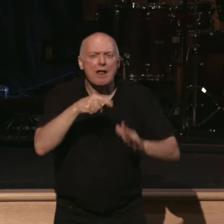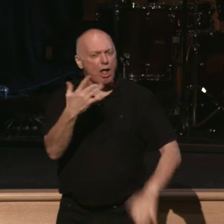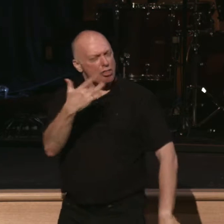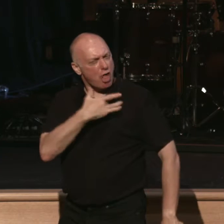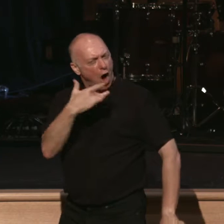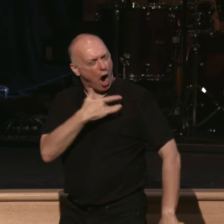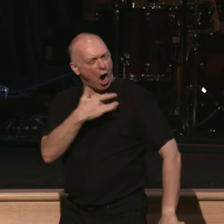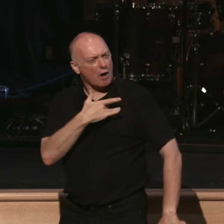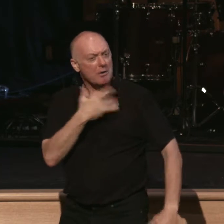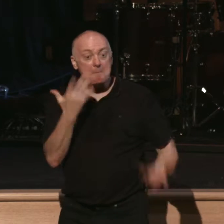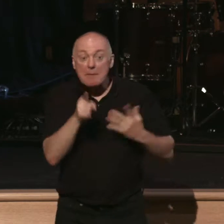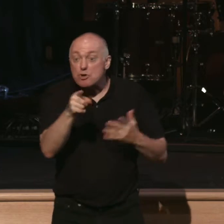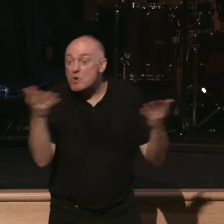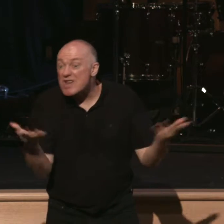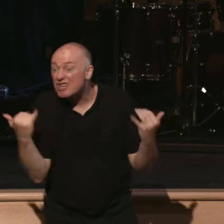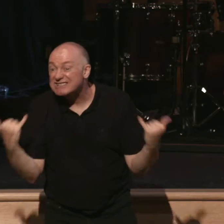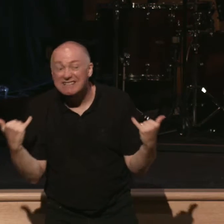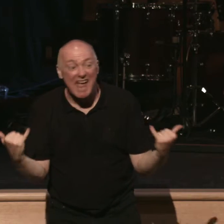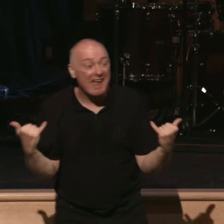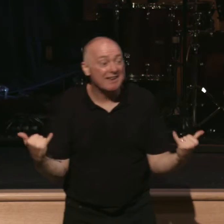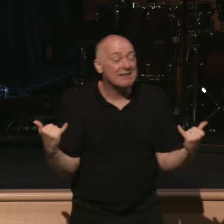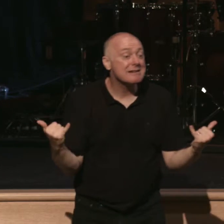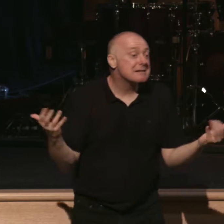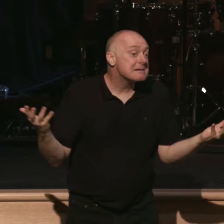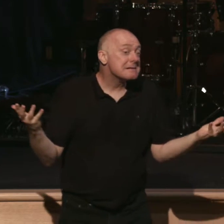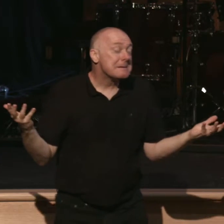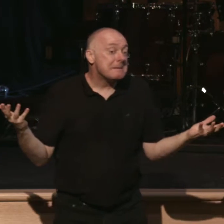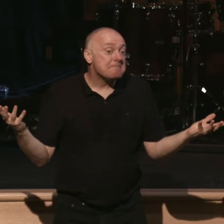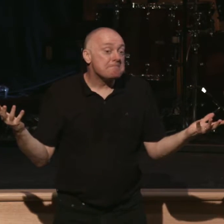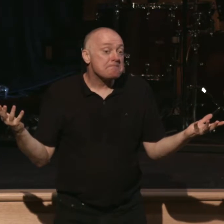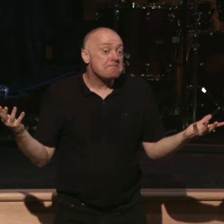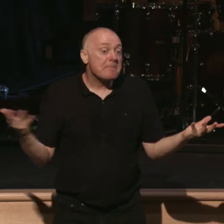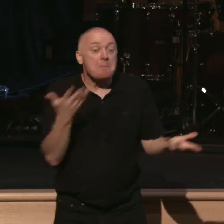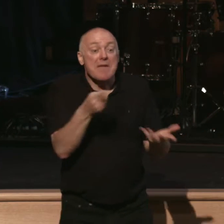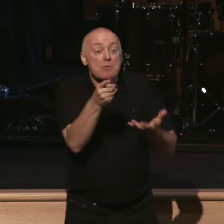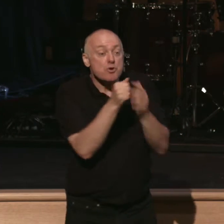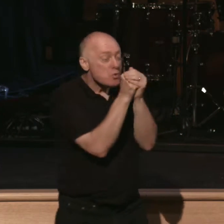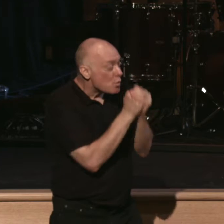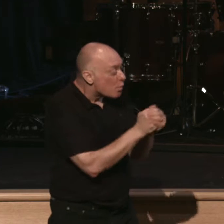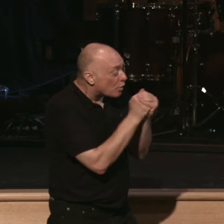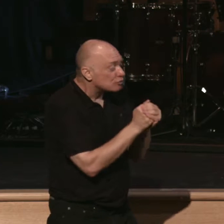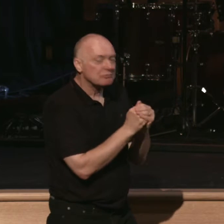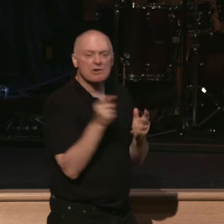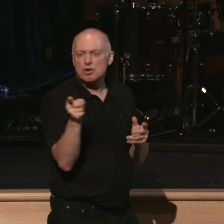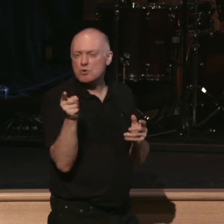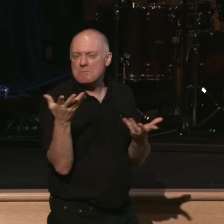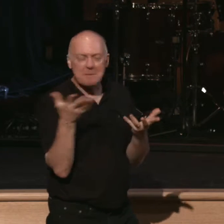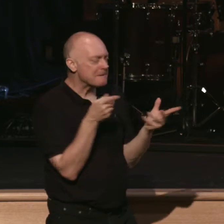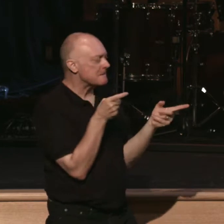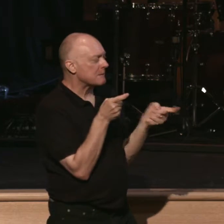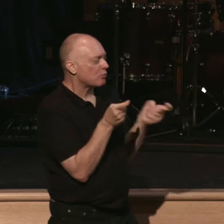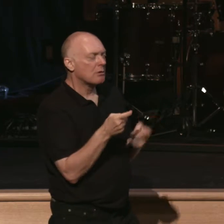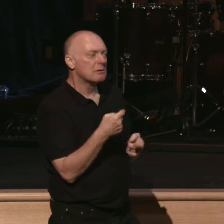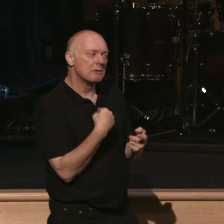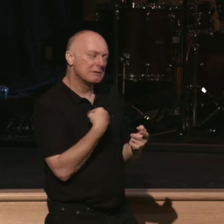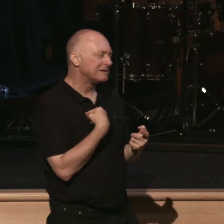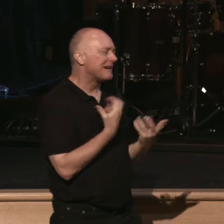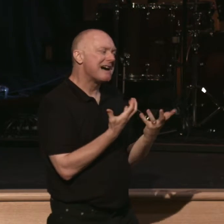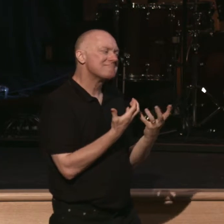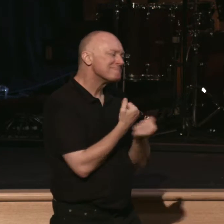Maybe you're here today. And you're worshiping the idol of control. And you just want to